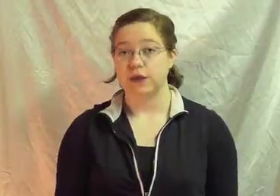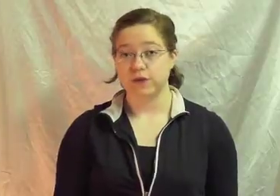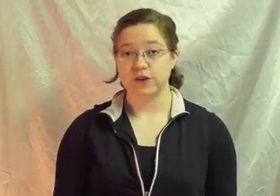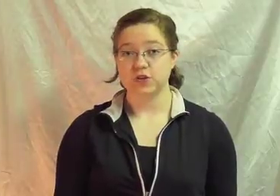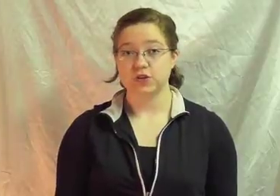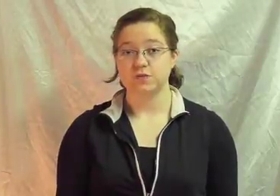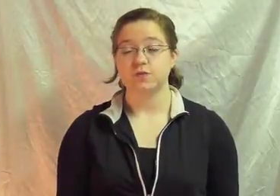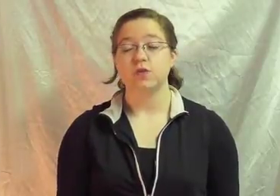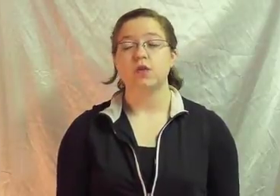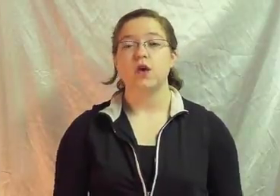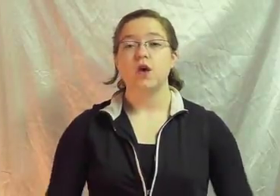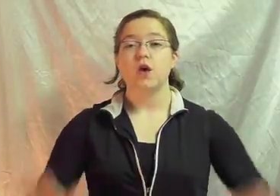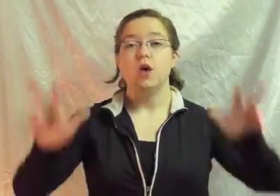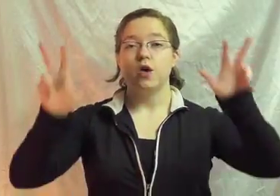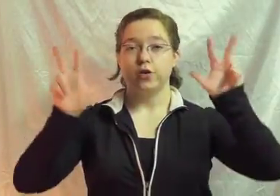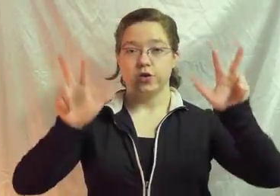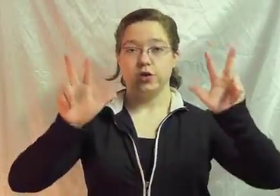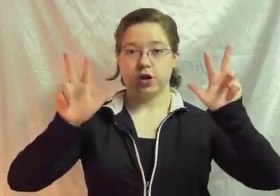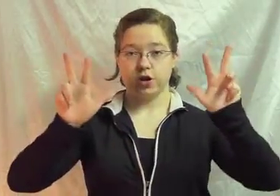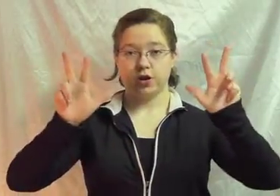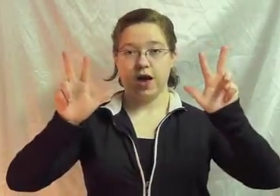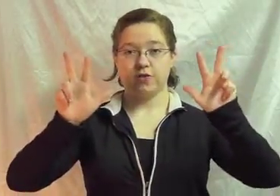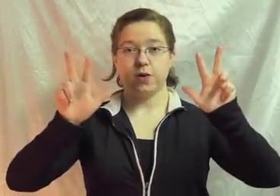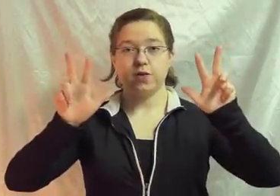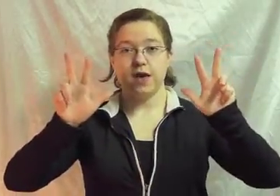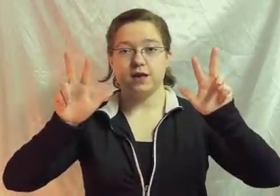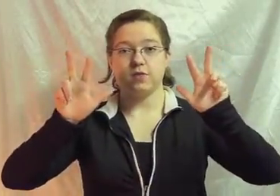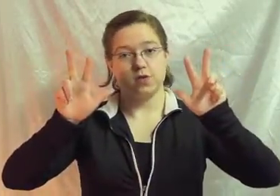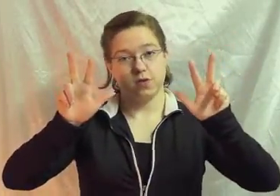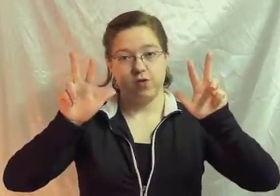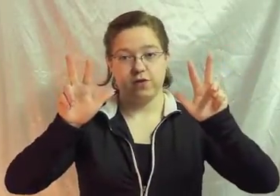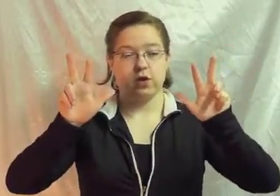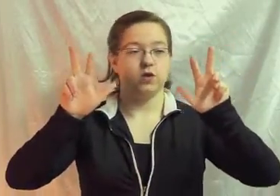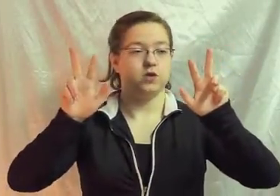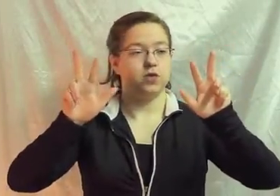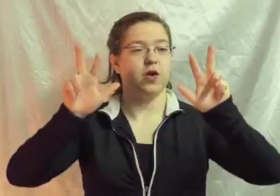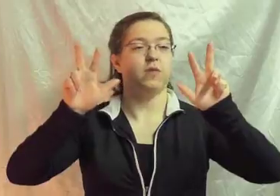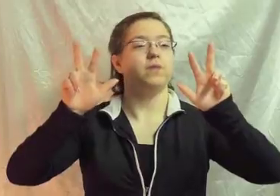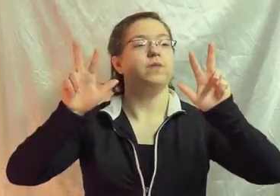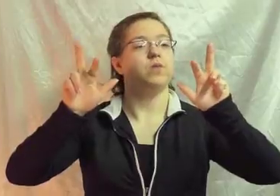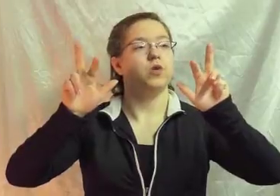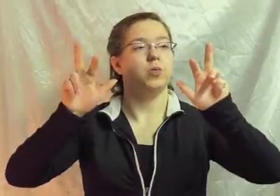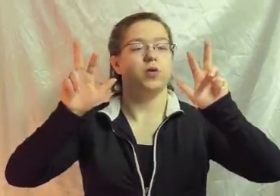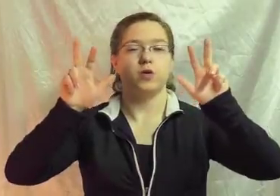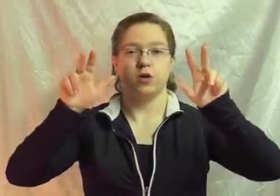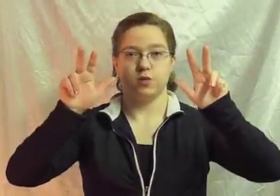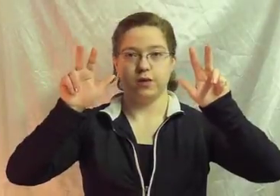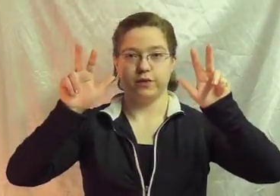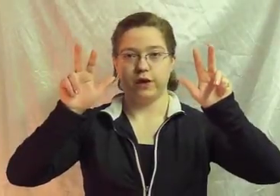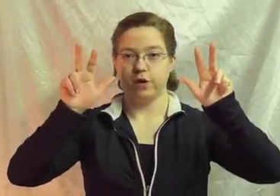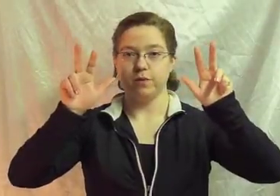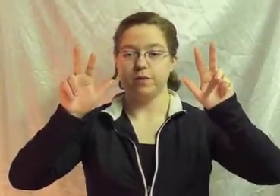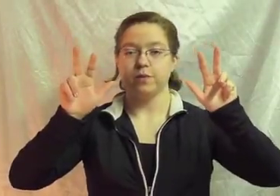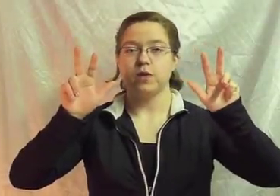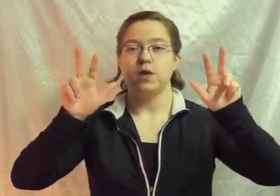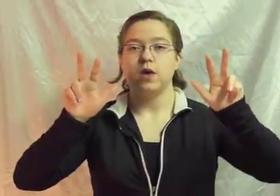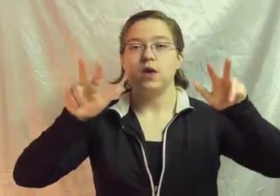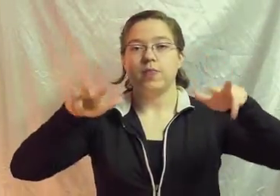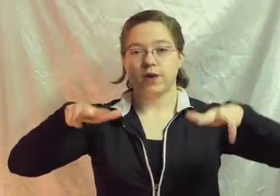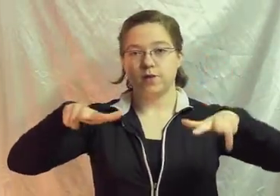Selfish You're going to have both hands with your three fingers Your thumb Your pointer And your middle finger They're going